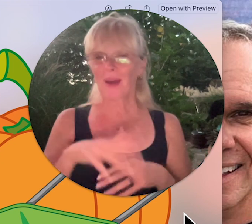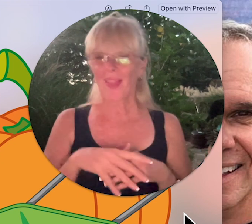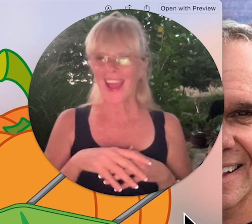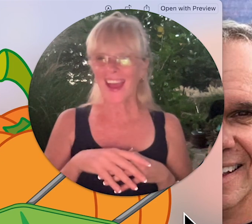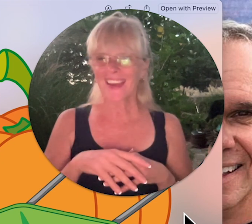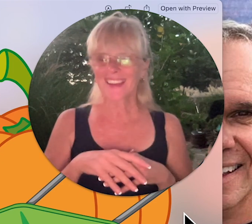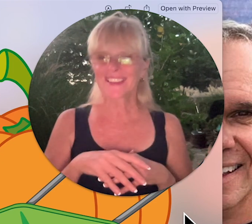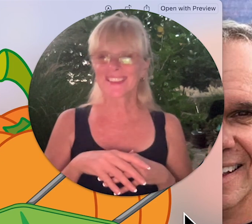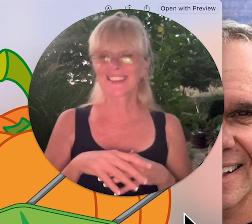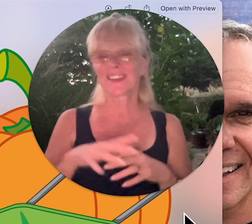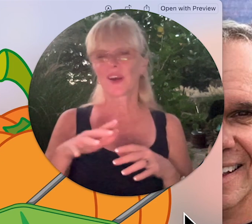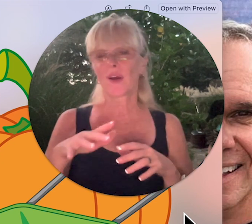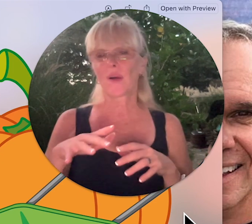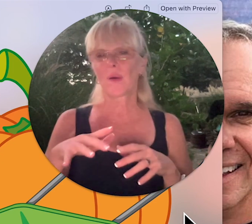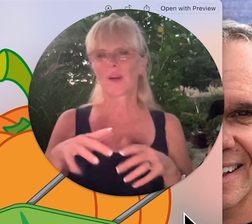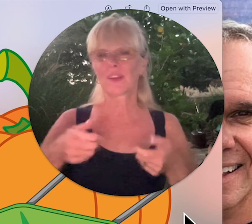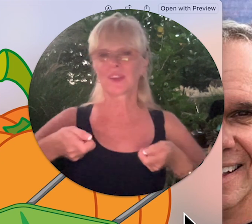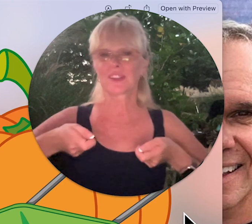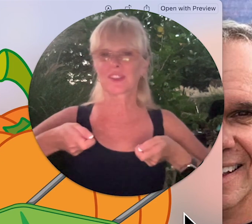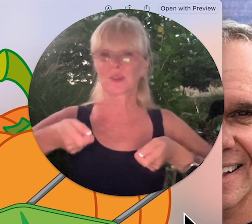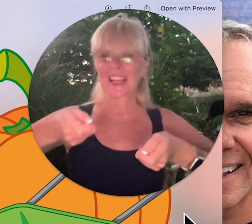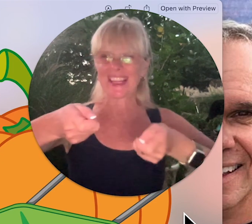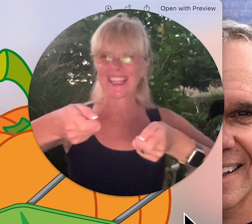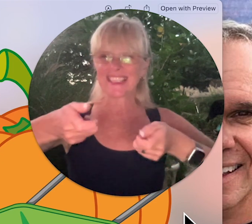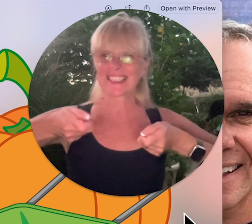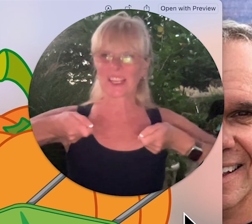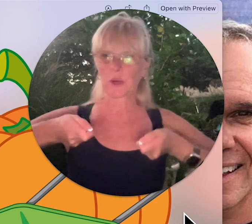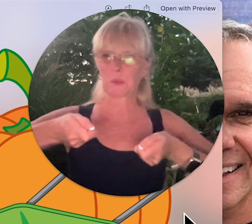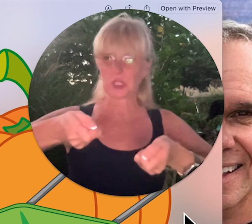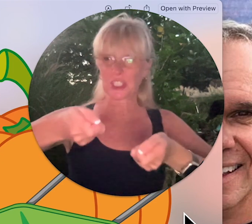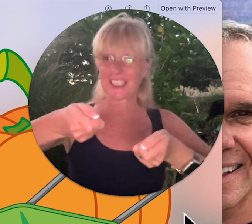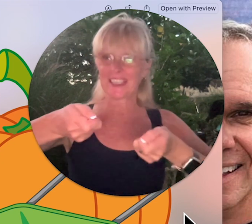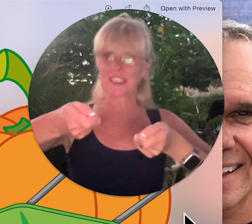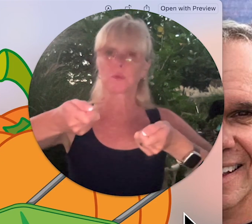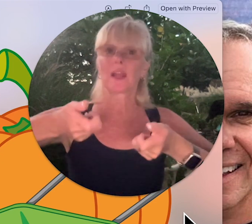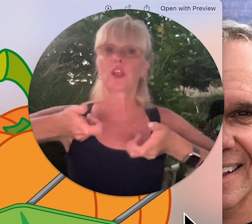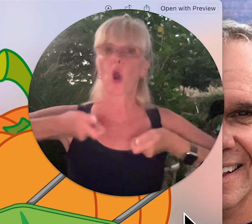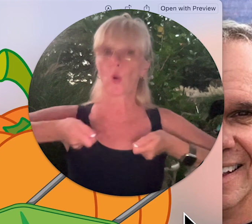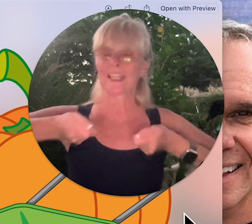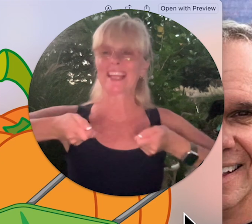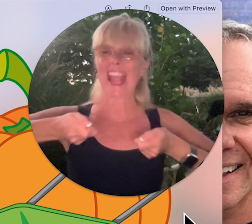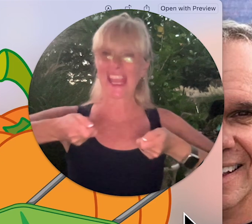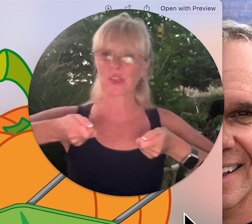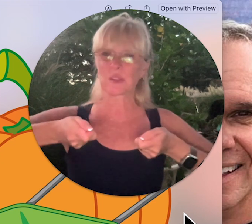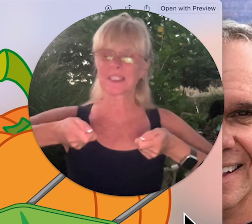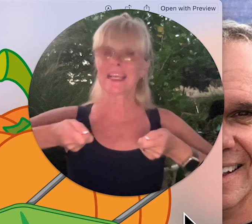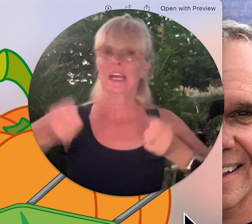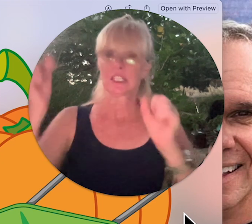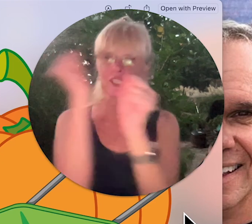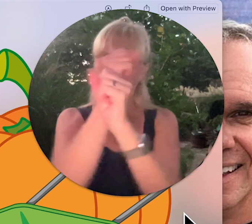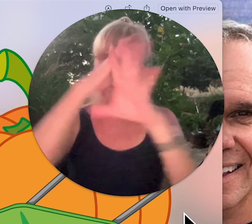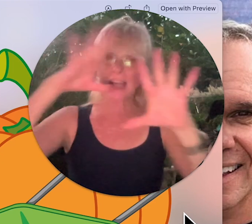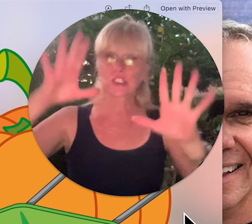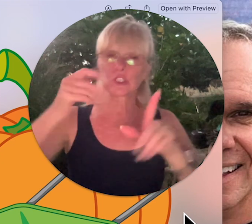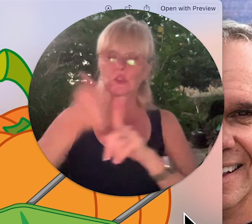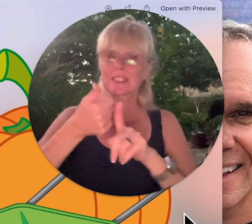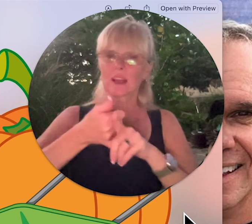that it's you know or you can just go like this like you're pushing it this way holding the handles just imagine yourself